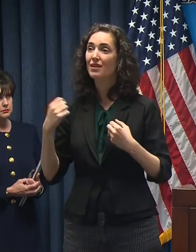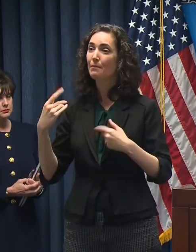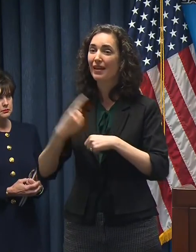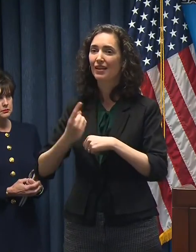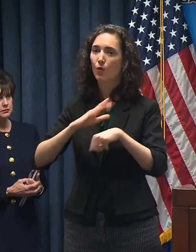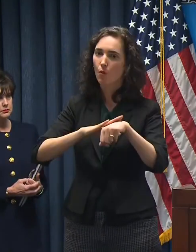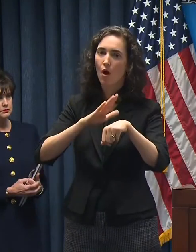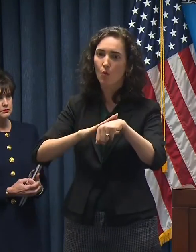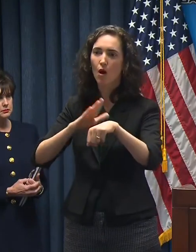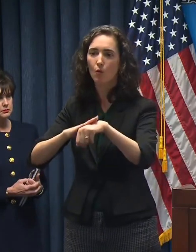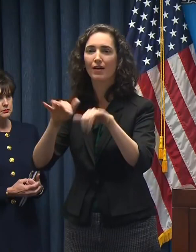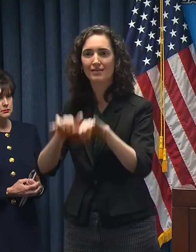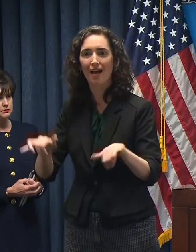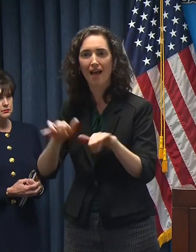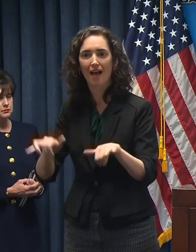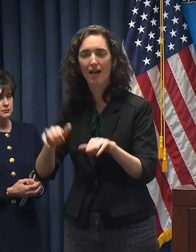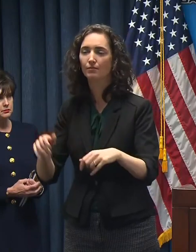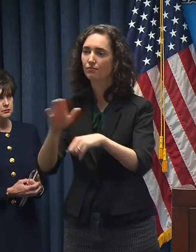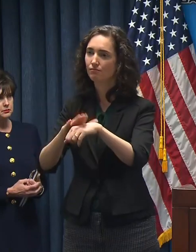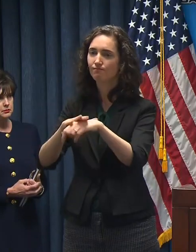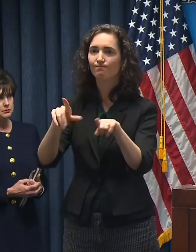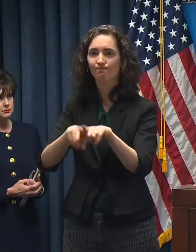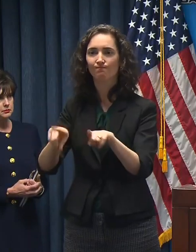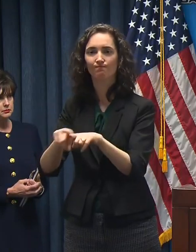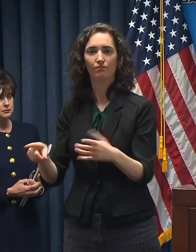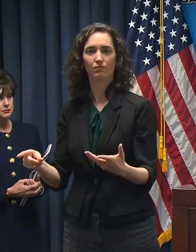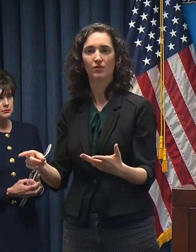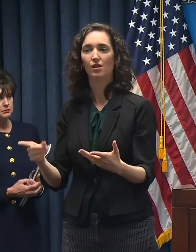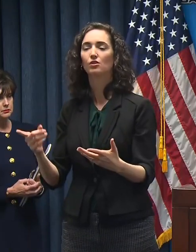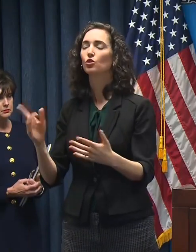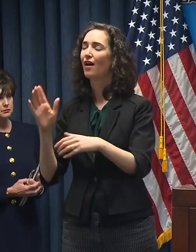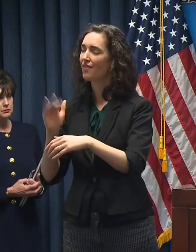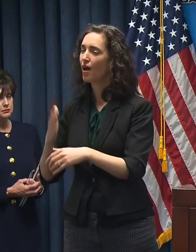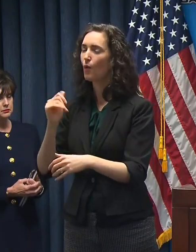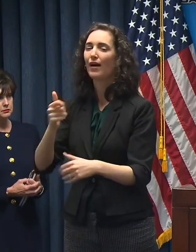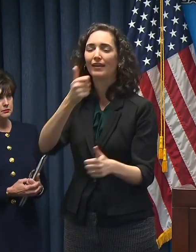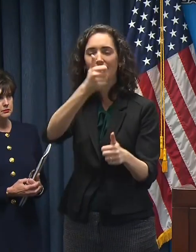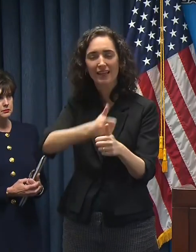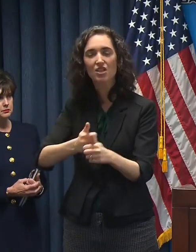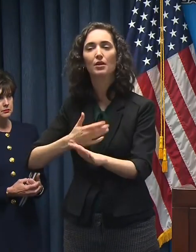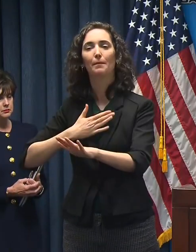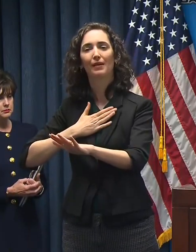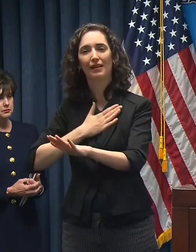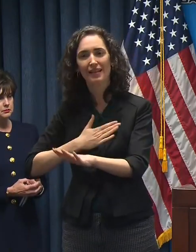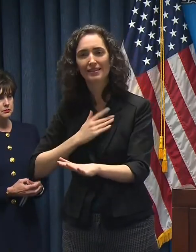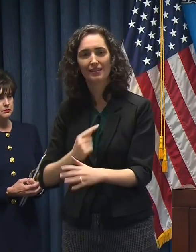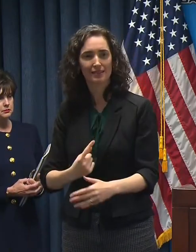And that's why we need people to take all of these precautions seriously.